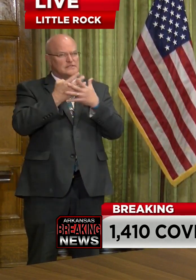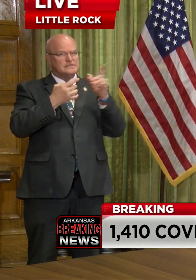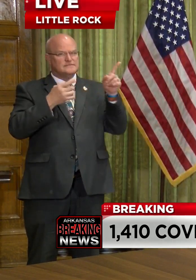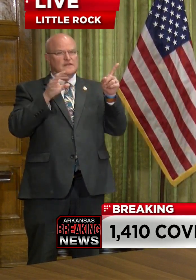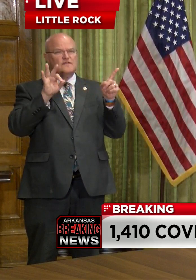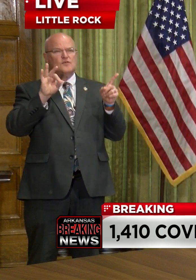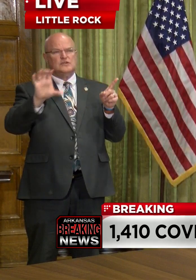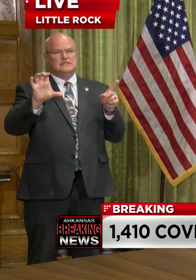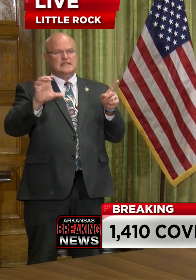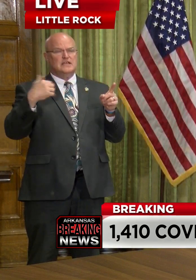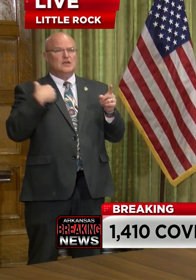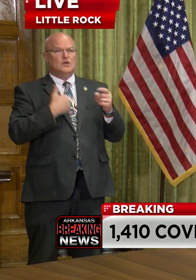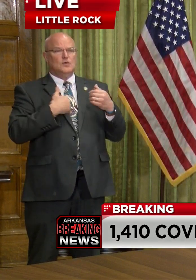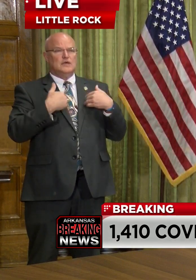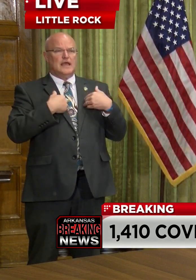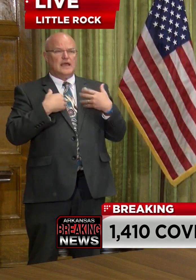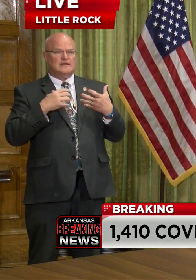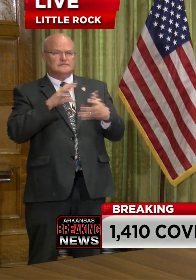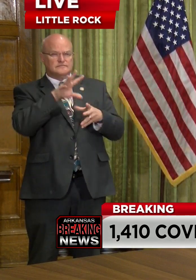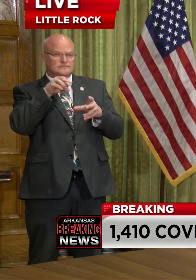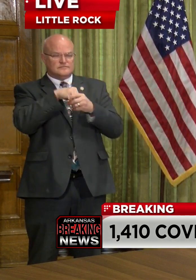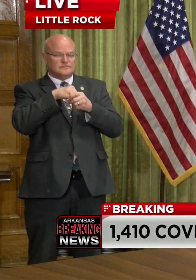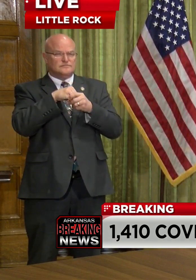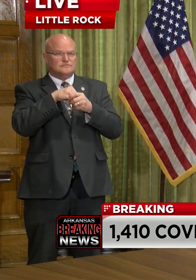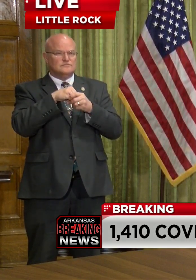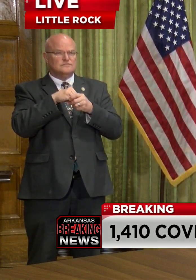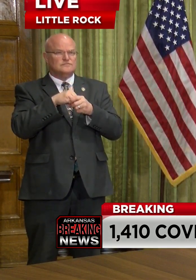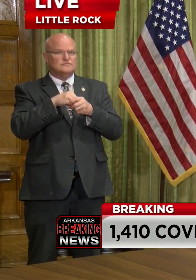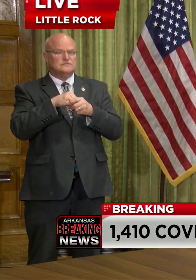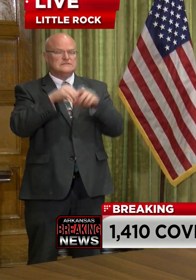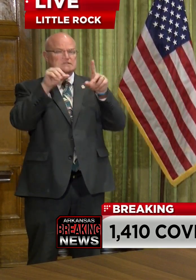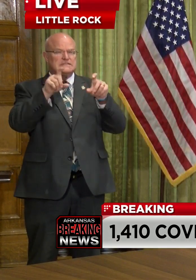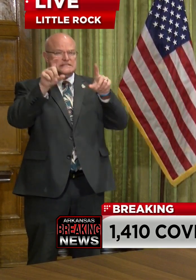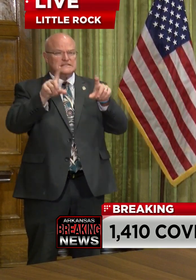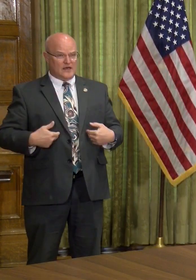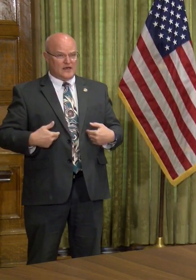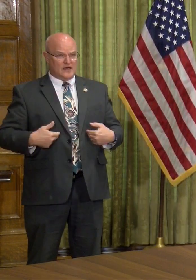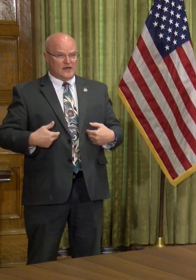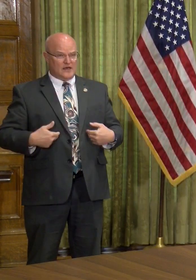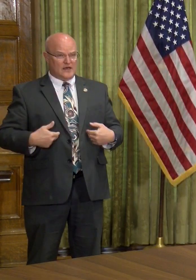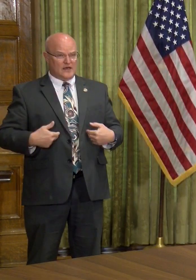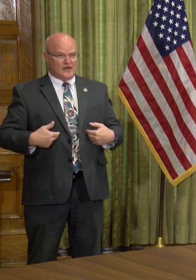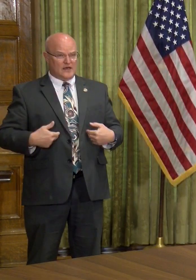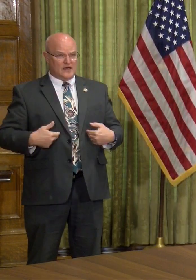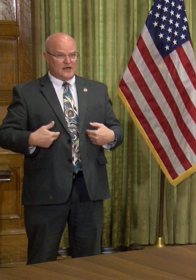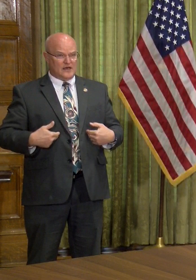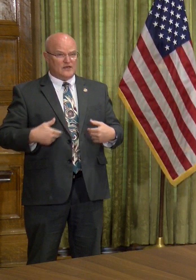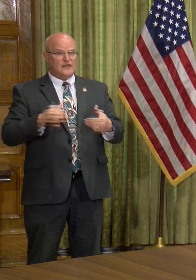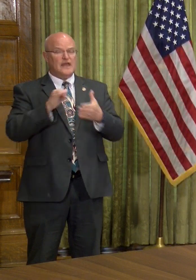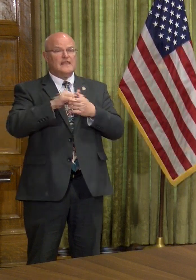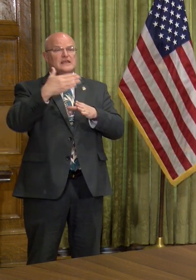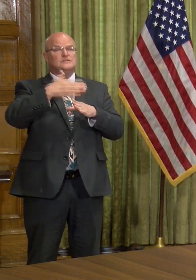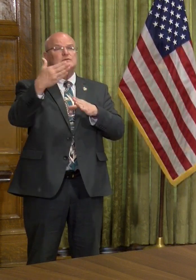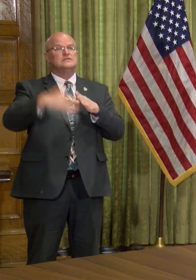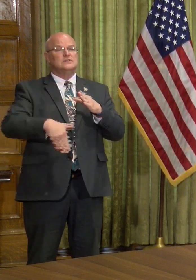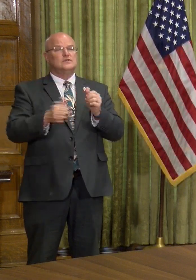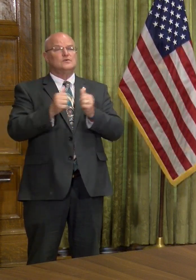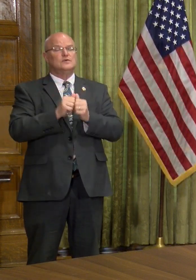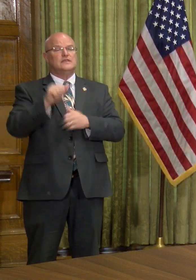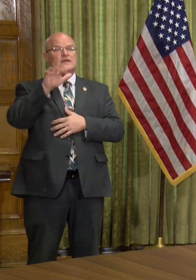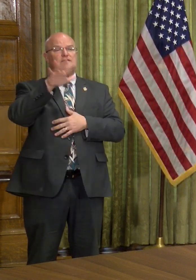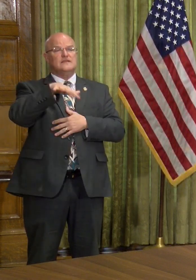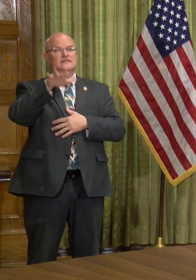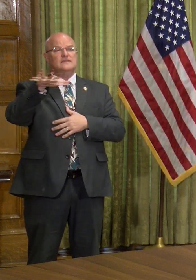in which we have been engaged in significant testing through our department. Resulted in